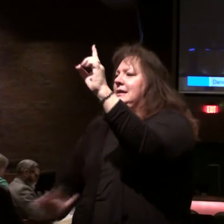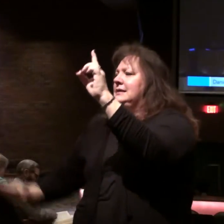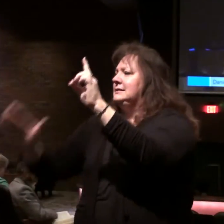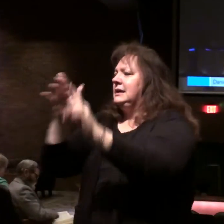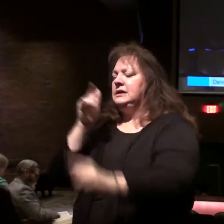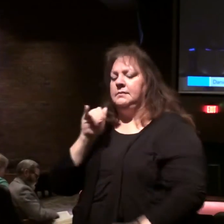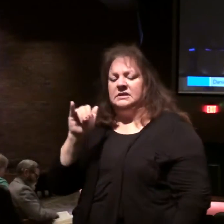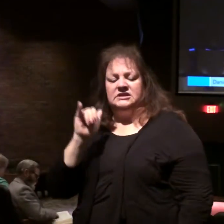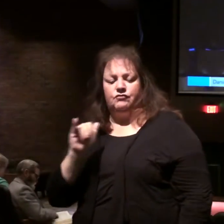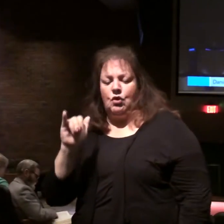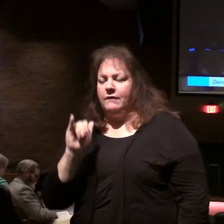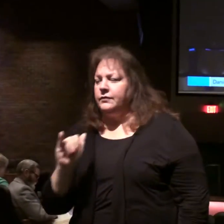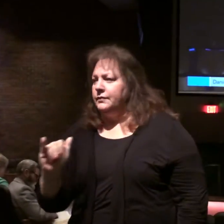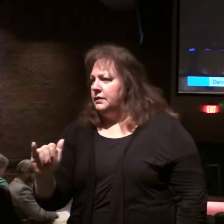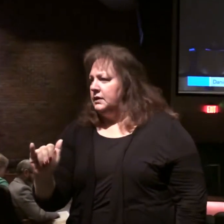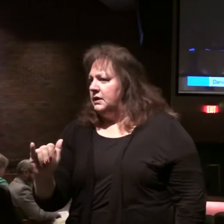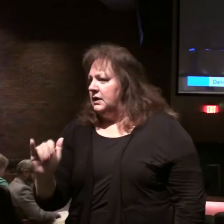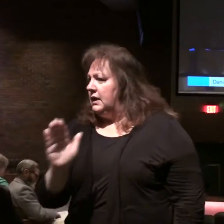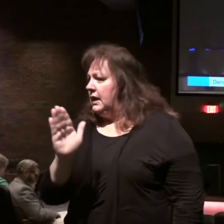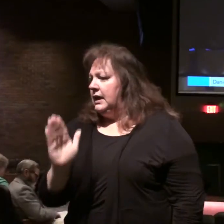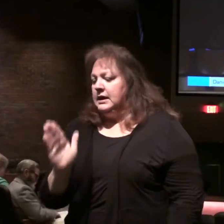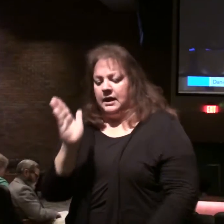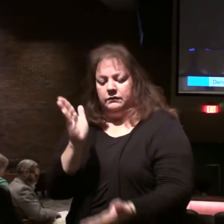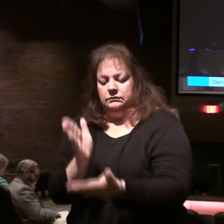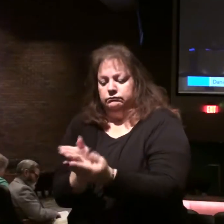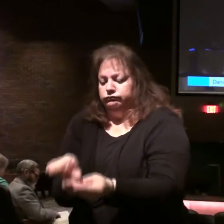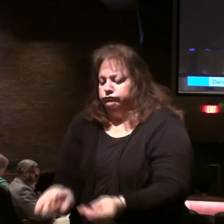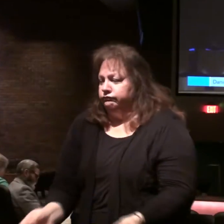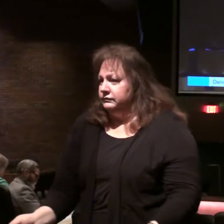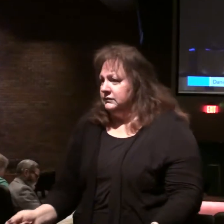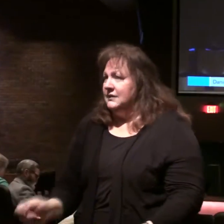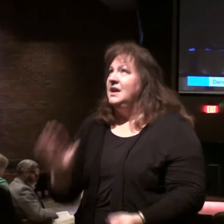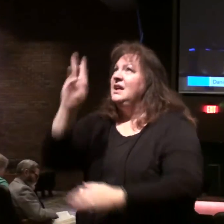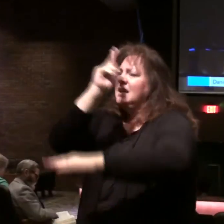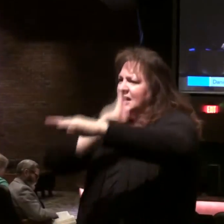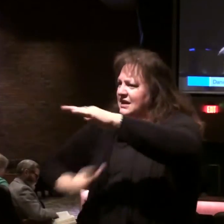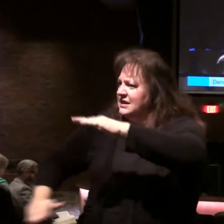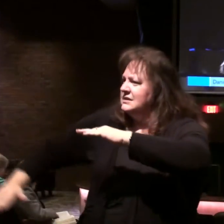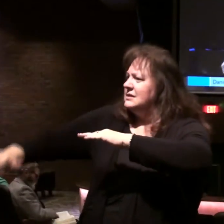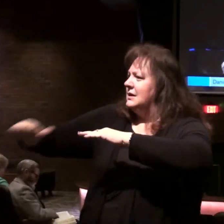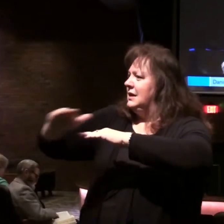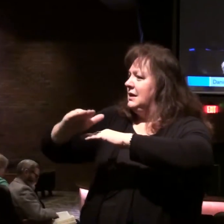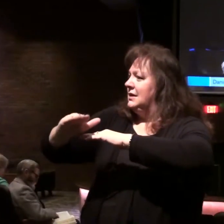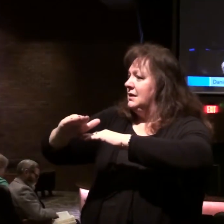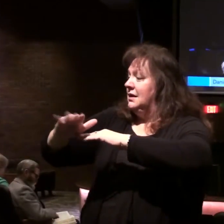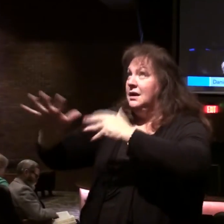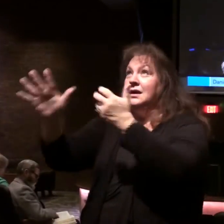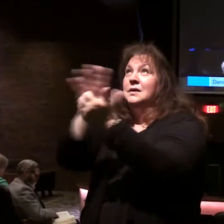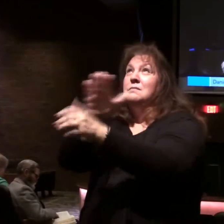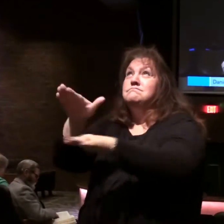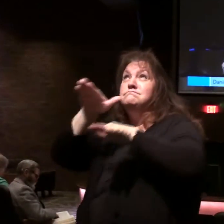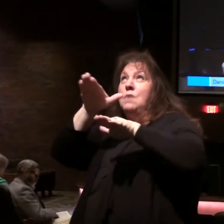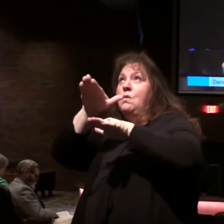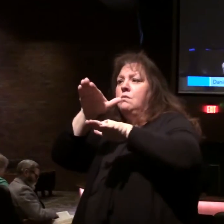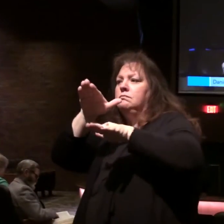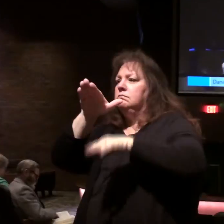is an everlasting dominion which will not pass away. His kingdom is one which will not be destroyed.